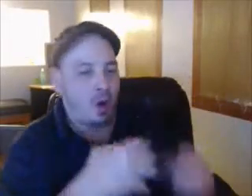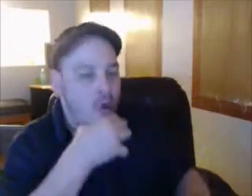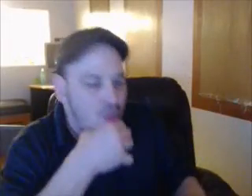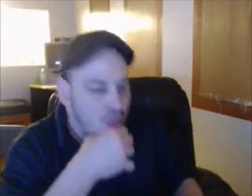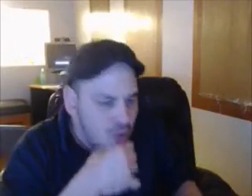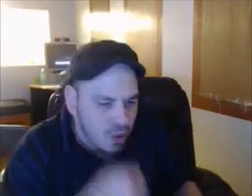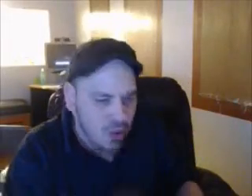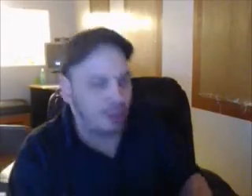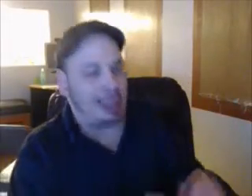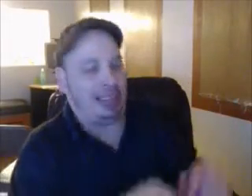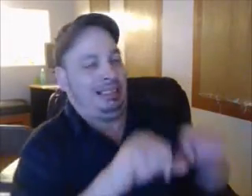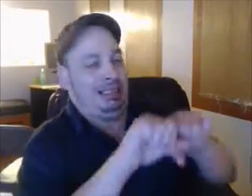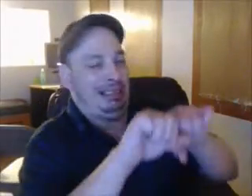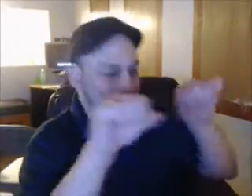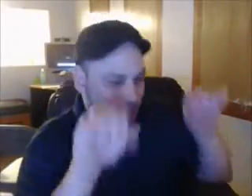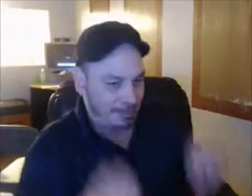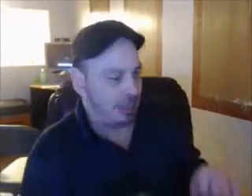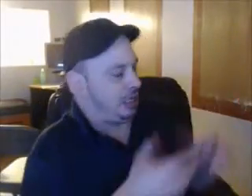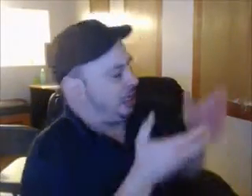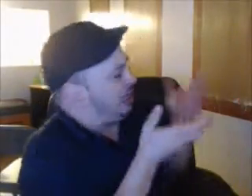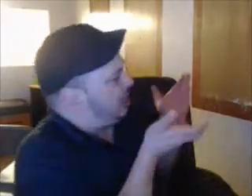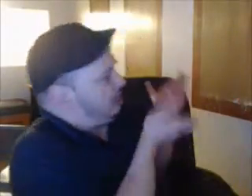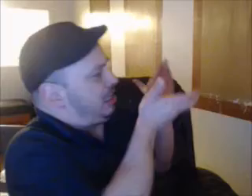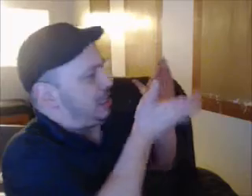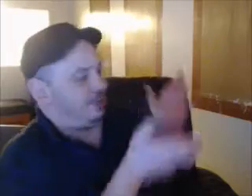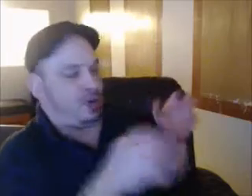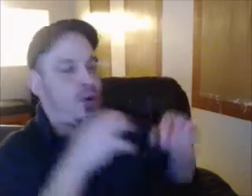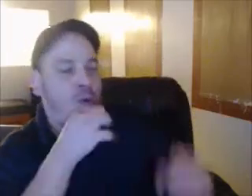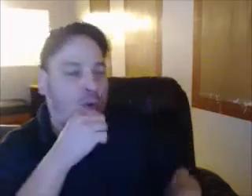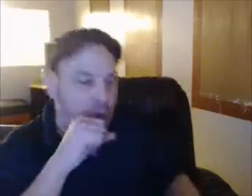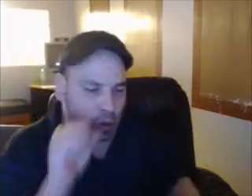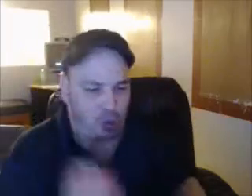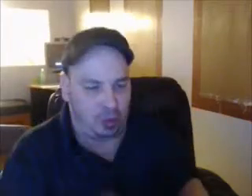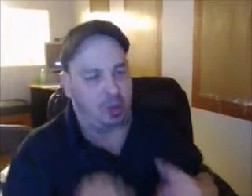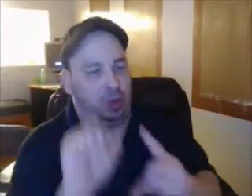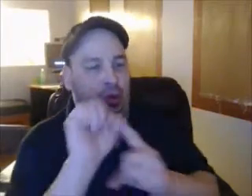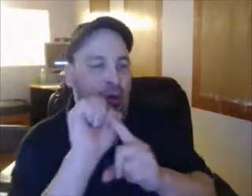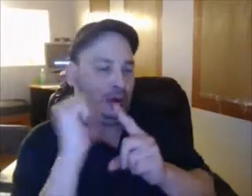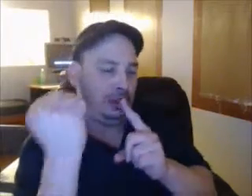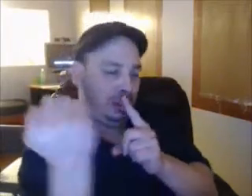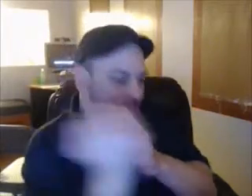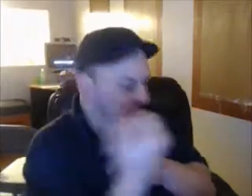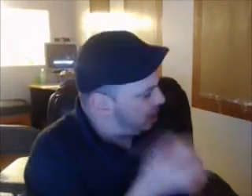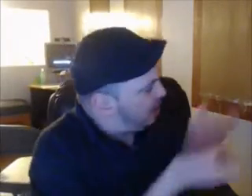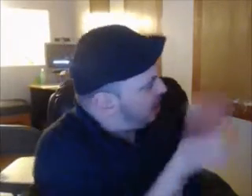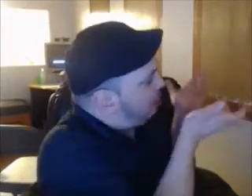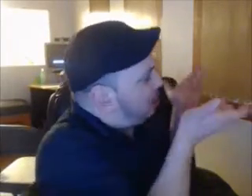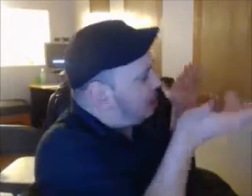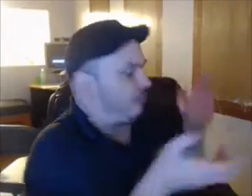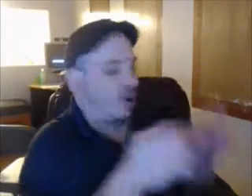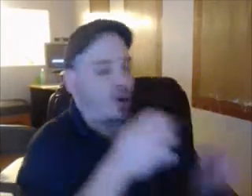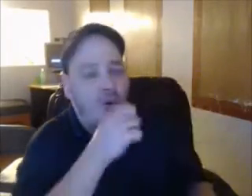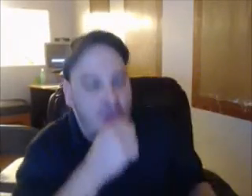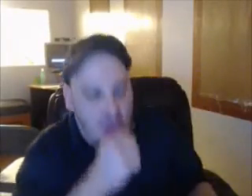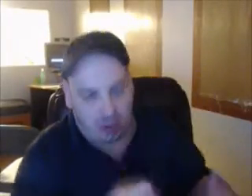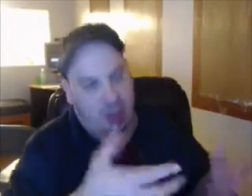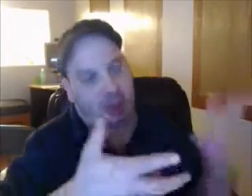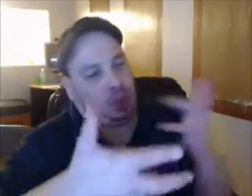toxicity of duck penises during mating, or $60,000 for a Star Trek spook, or a 2010 IRS training session.